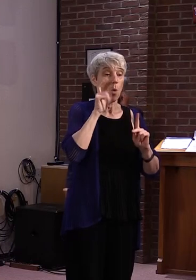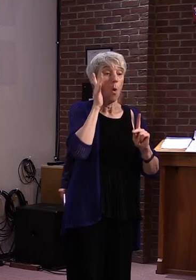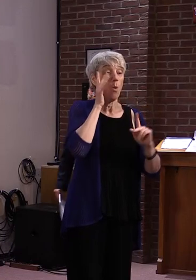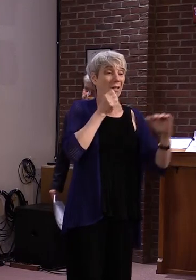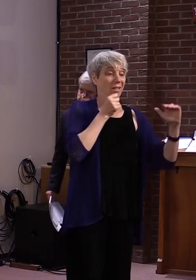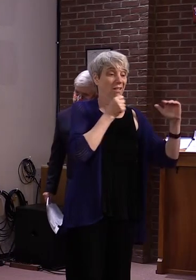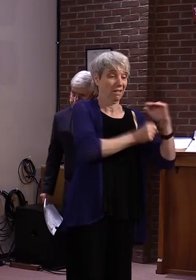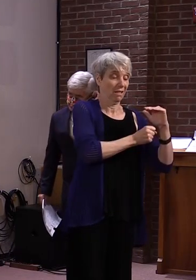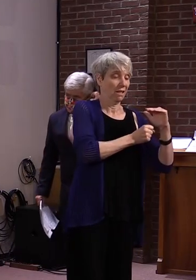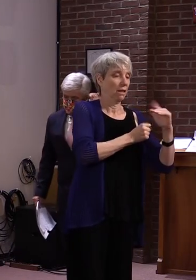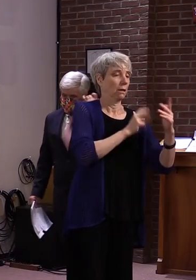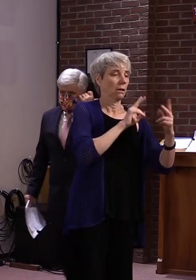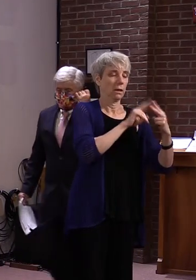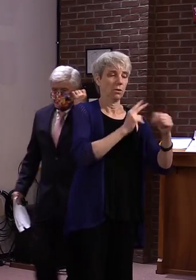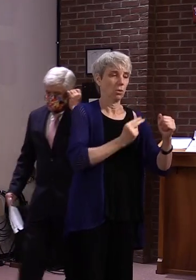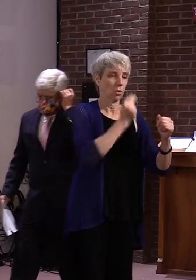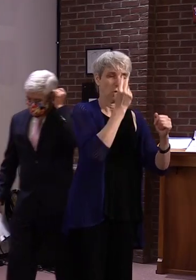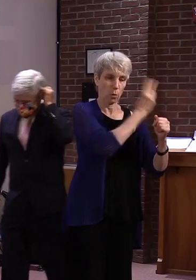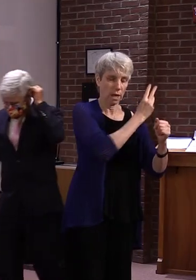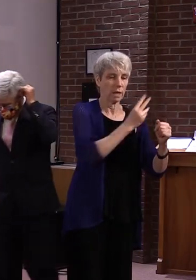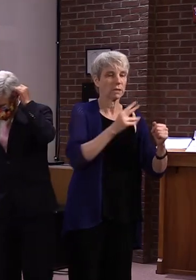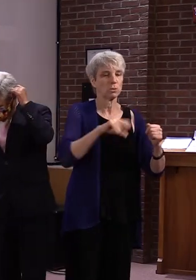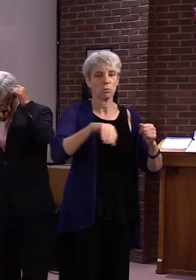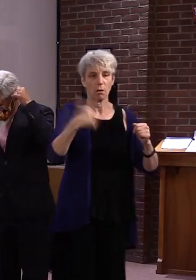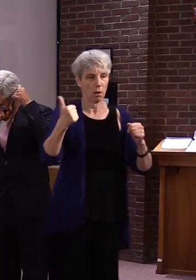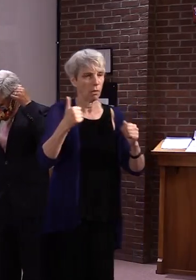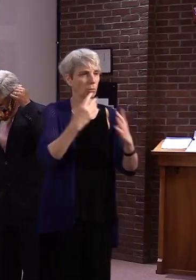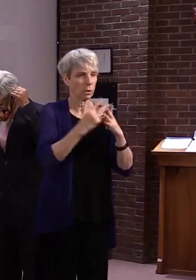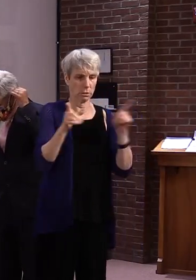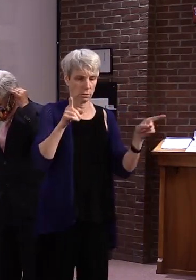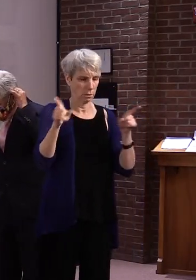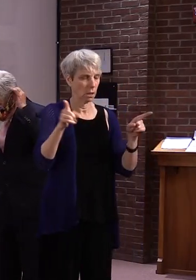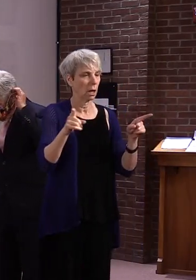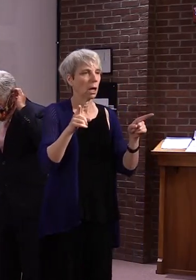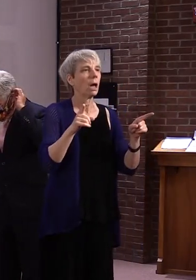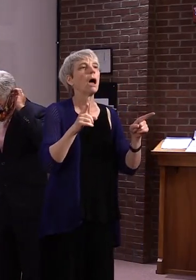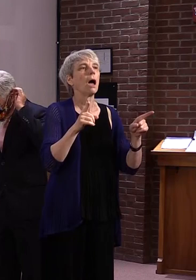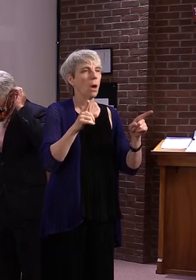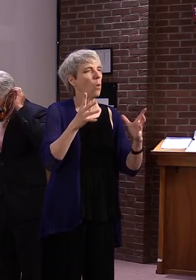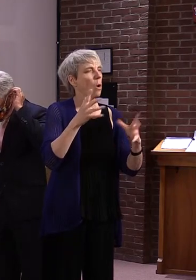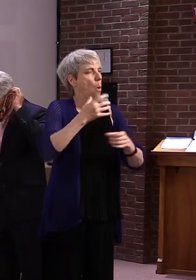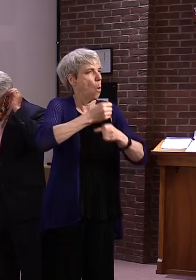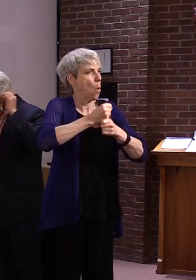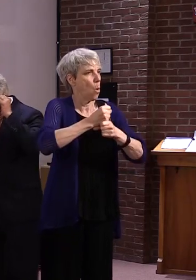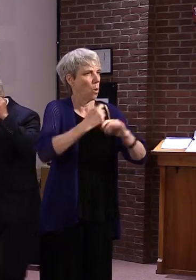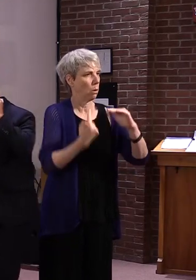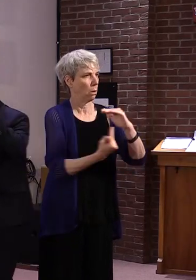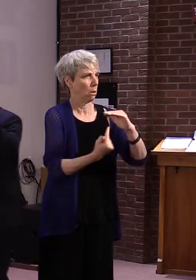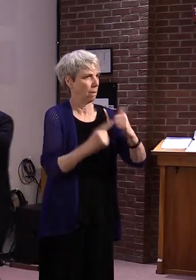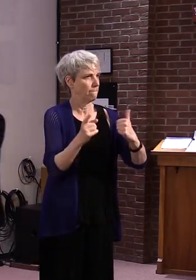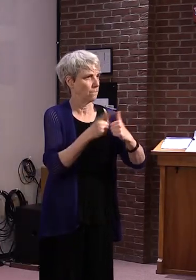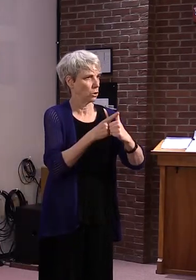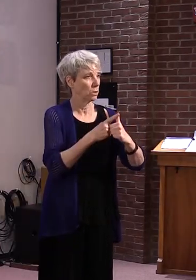plan has been further developed, and if so, have you identified what facilities may be used for that purpose?